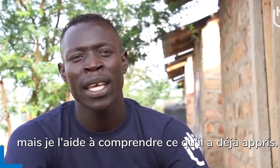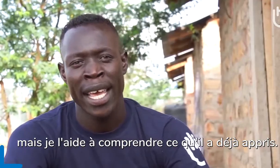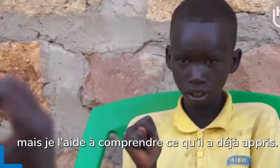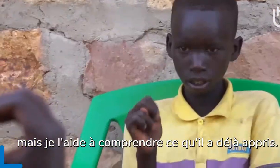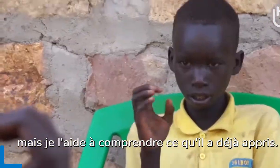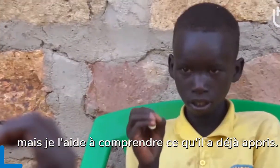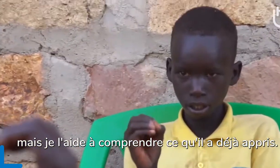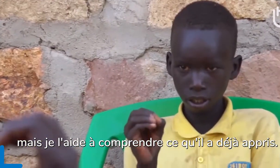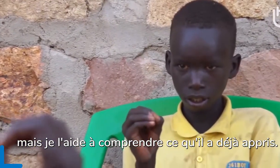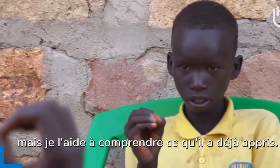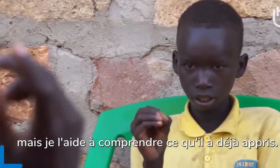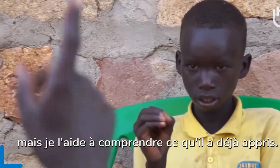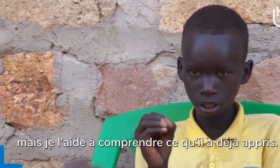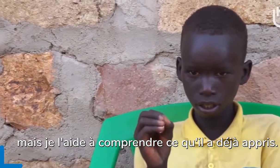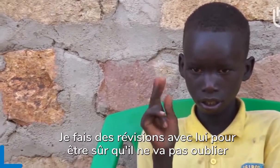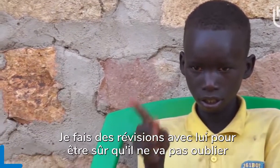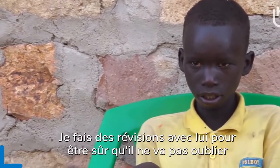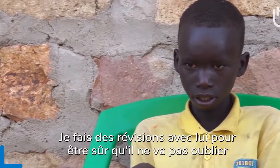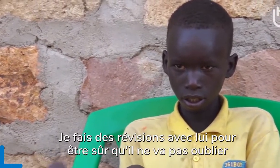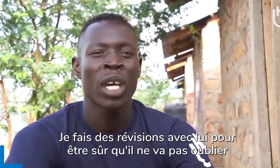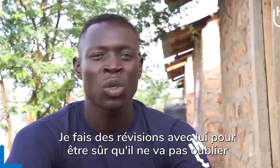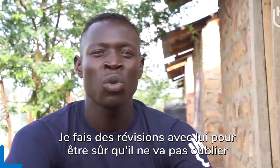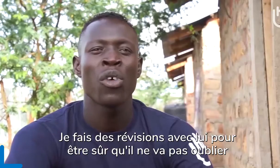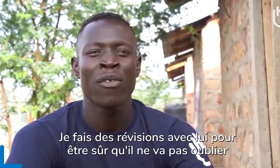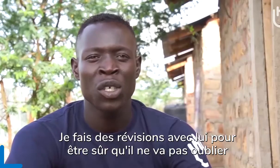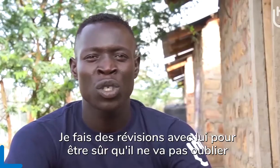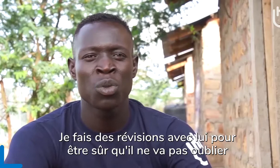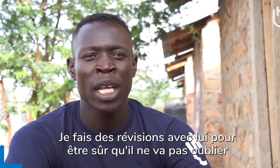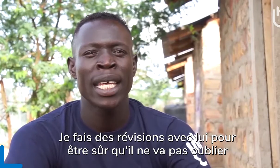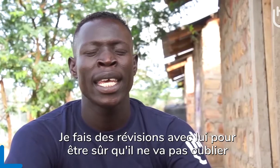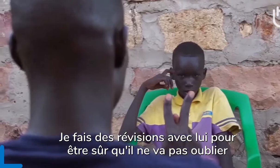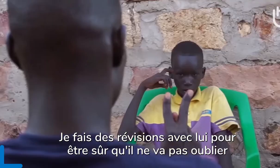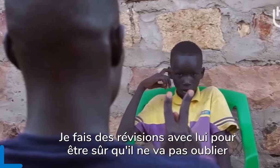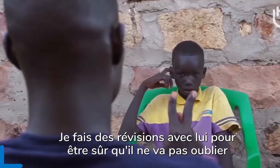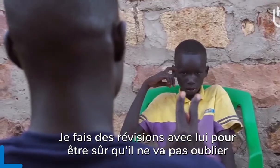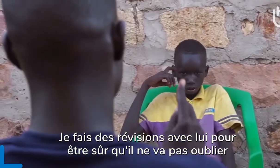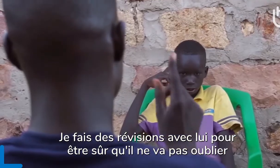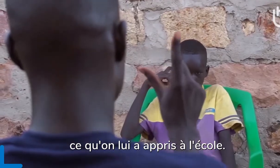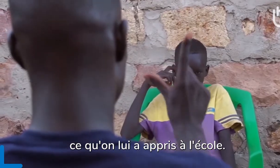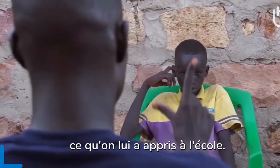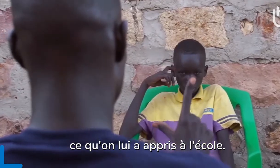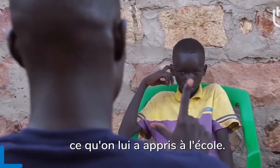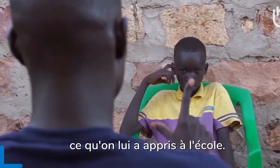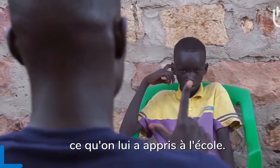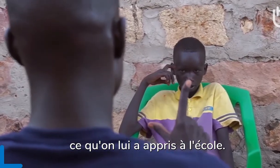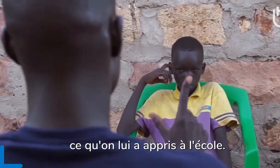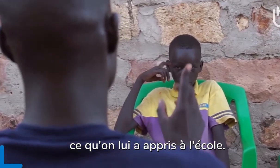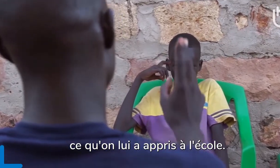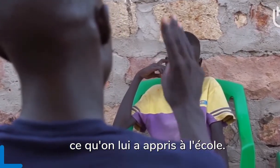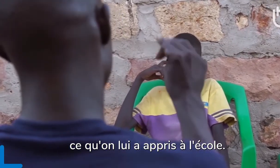he has already been taught. I'm just trying to revise with him so that he can't forget what has been taught in the school. to